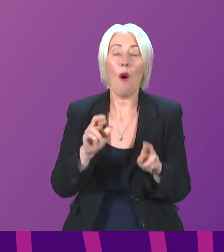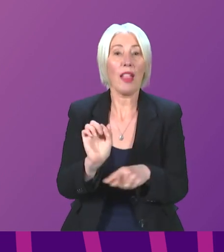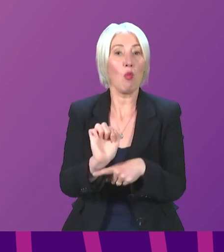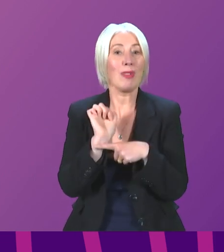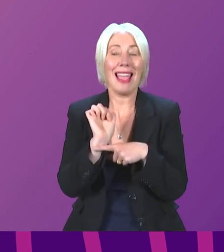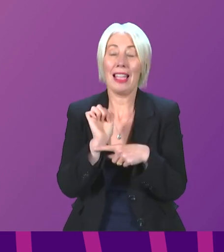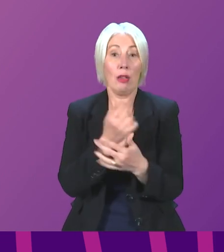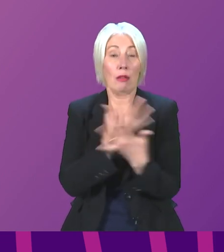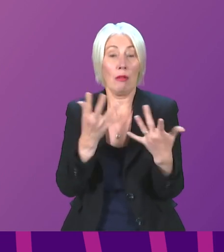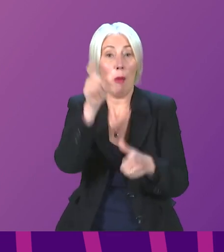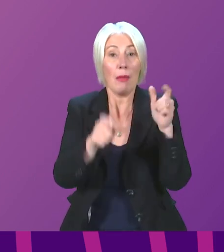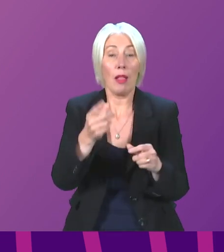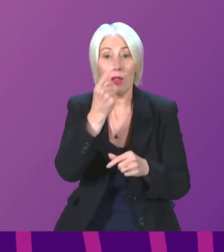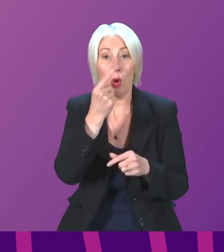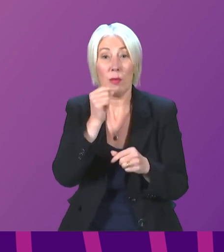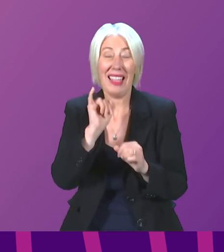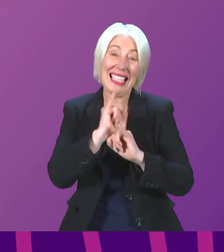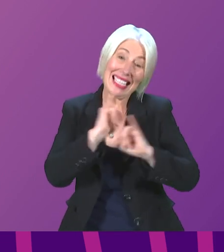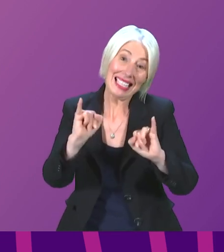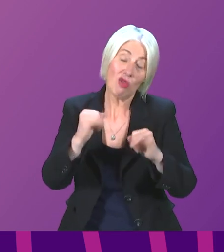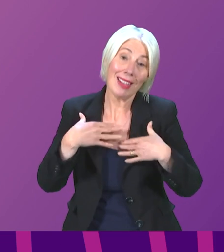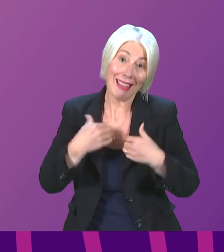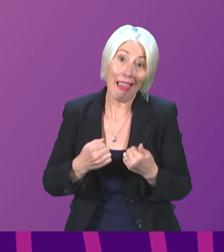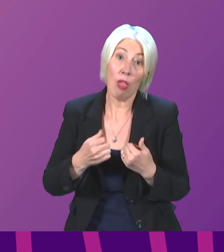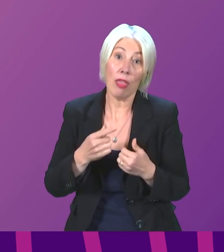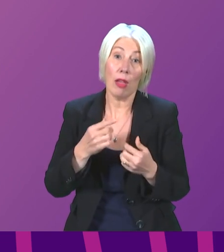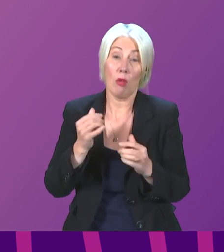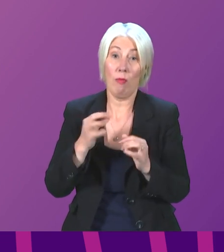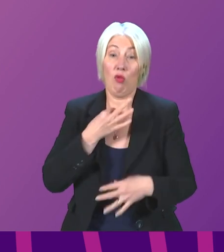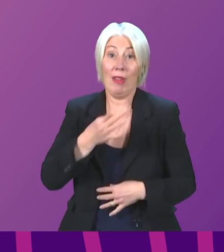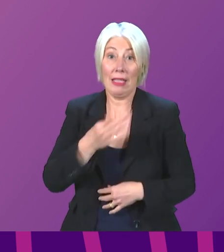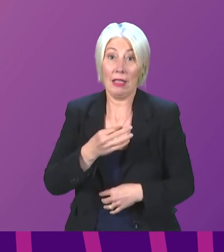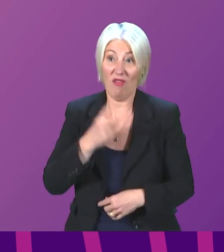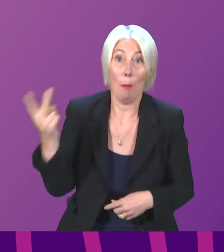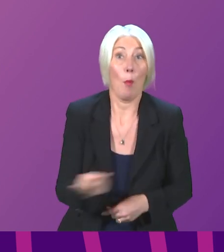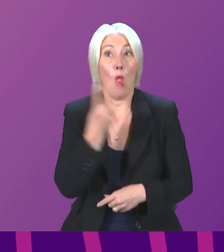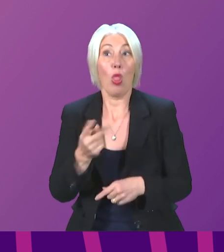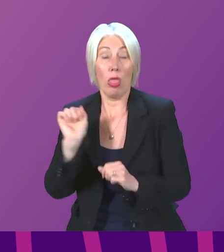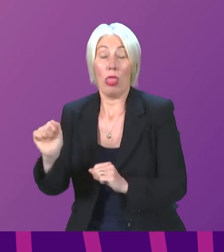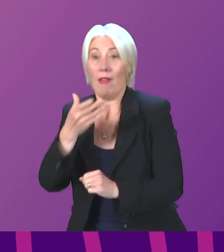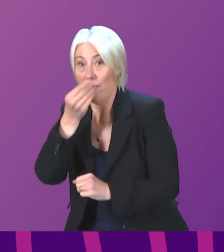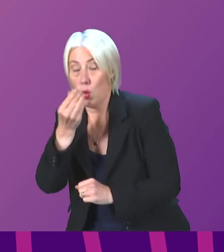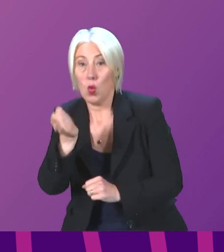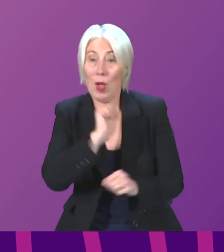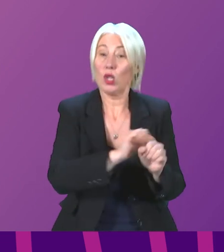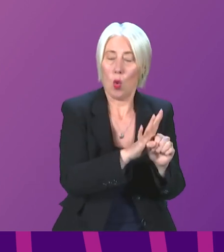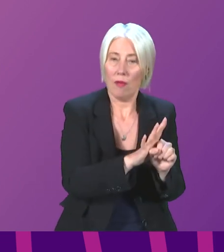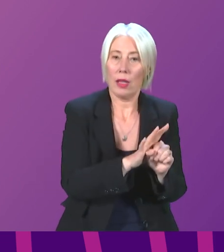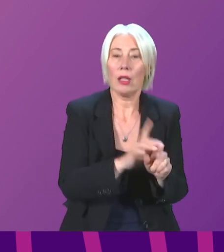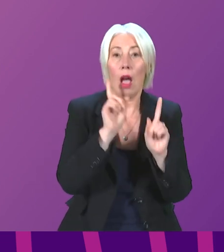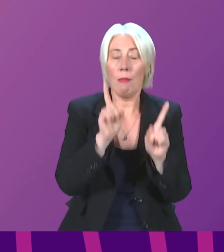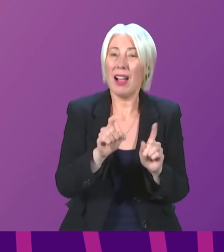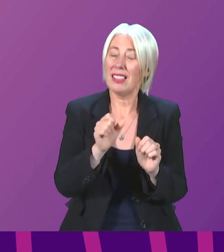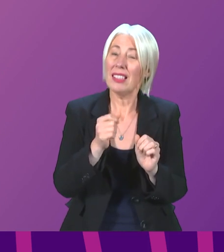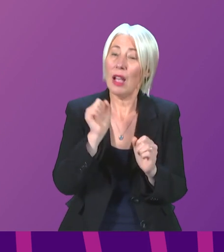many people as possible against the serious health risks posed by both COVID-19 and, of course, by seasonal flu. The final point is particularly